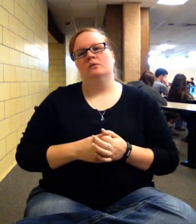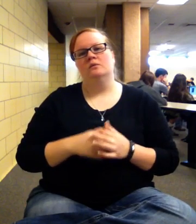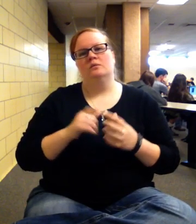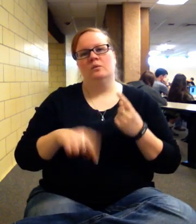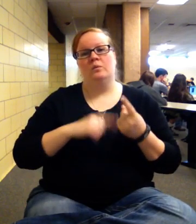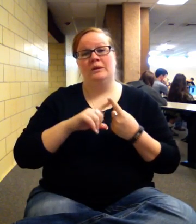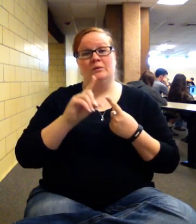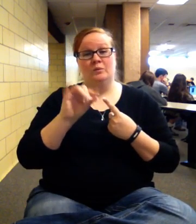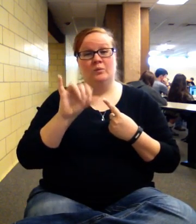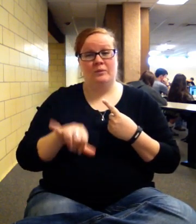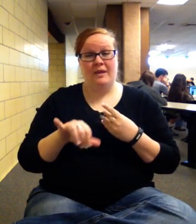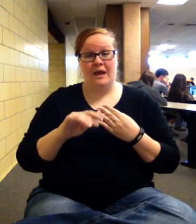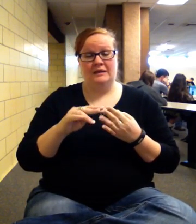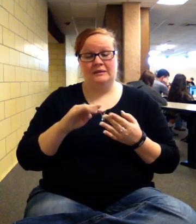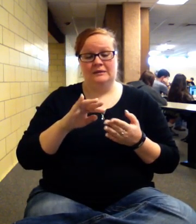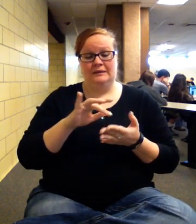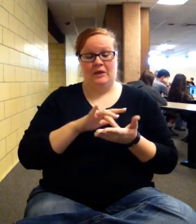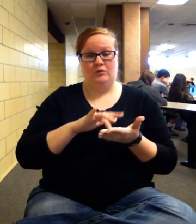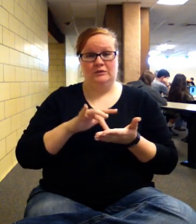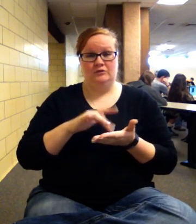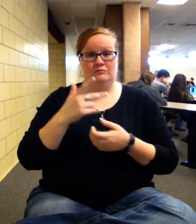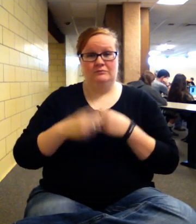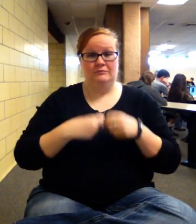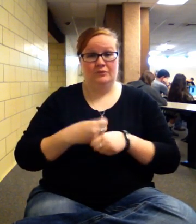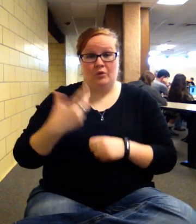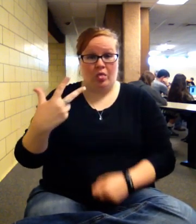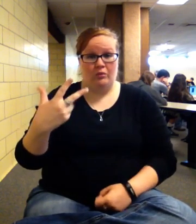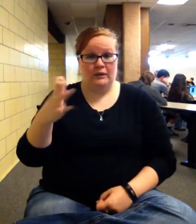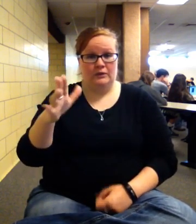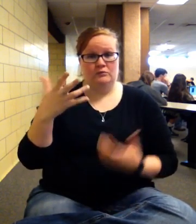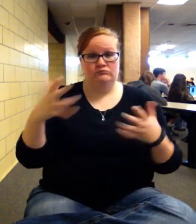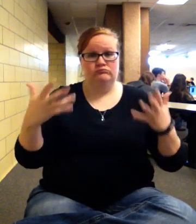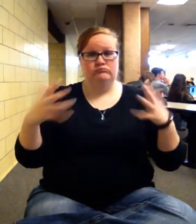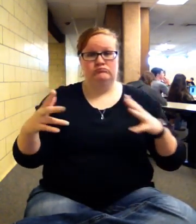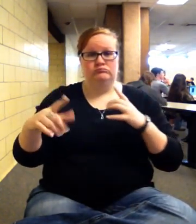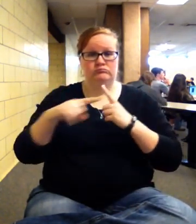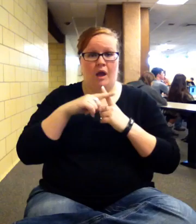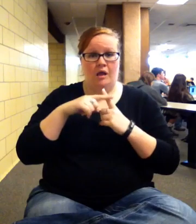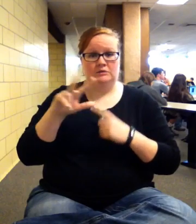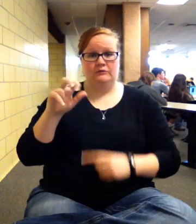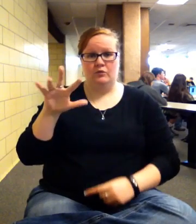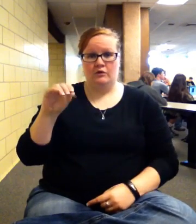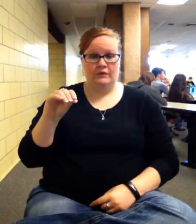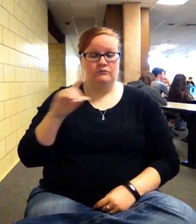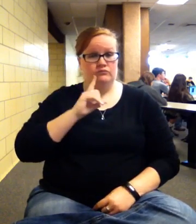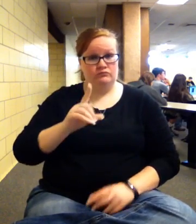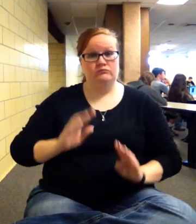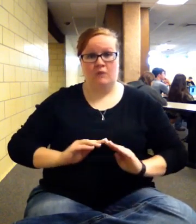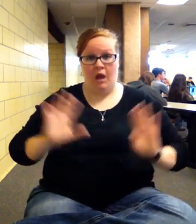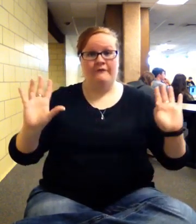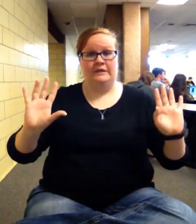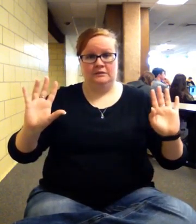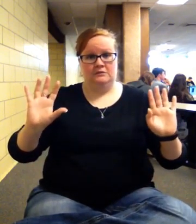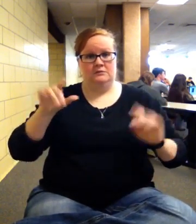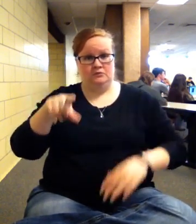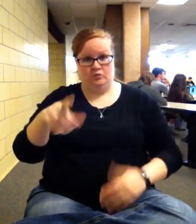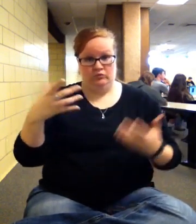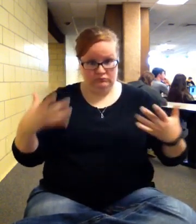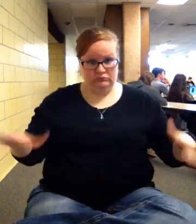six, year three, you're positive. You're positive to 350. So it's quite obvious that you pay back before